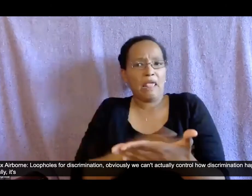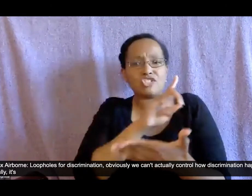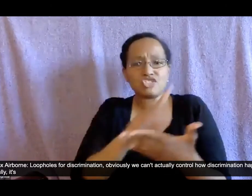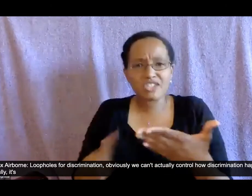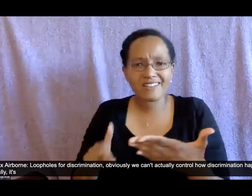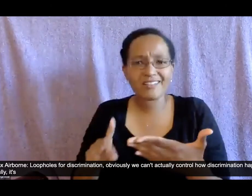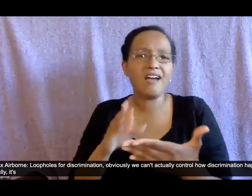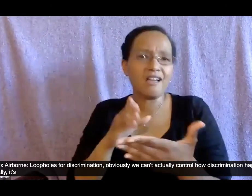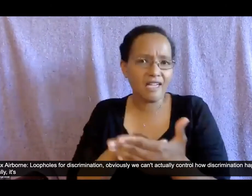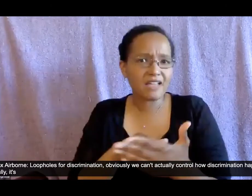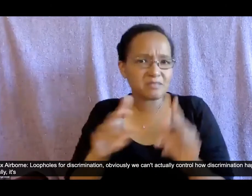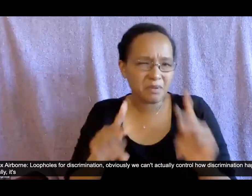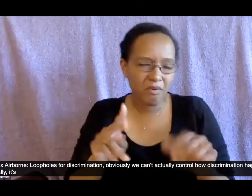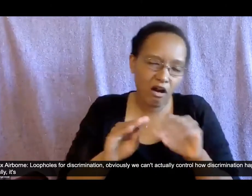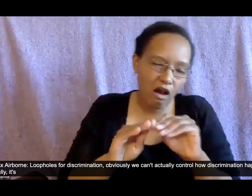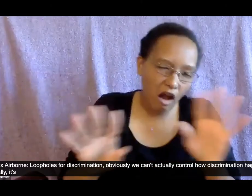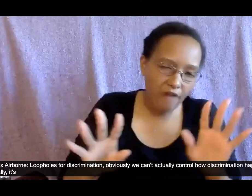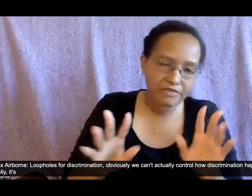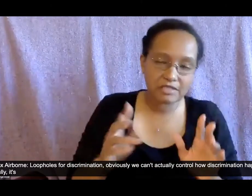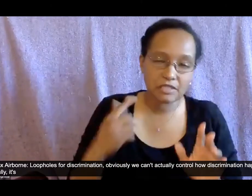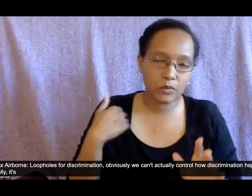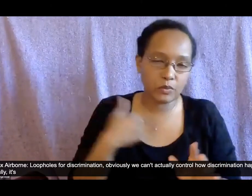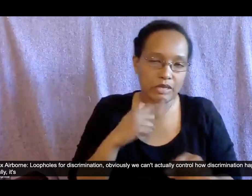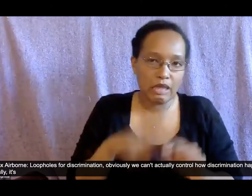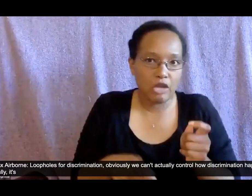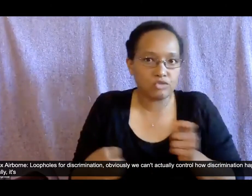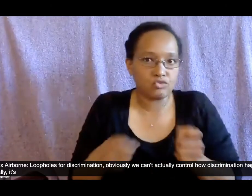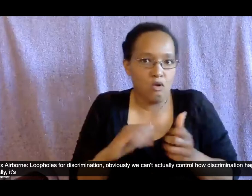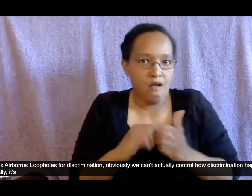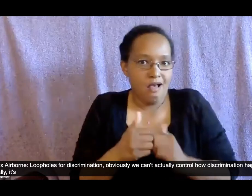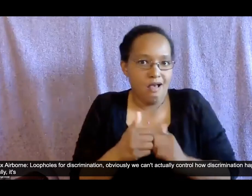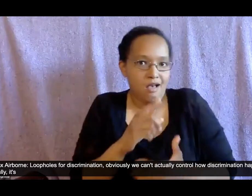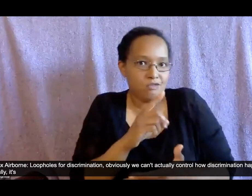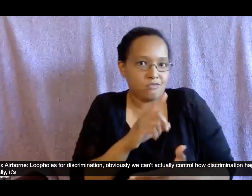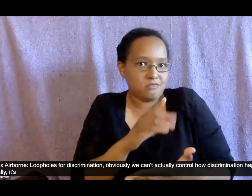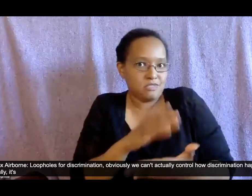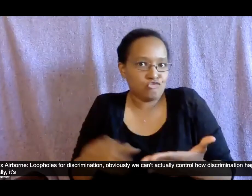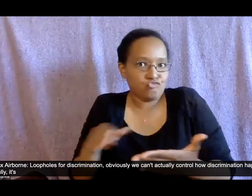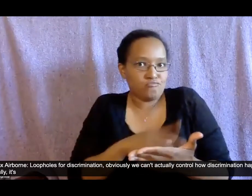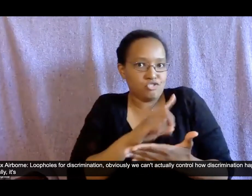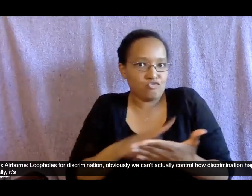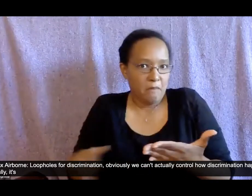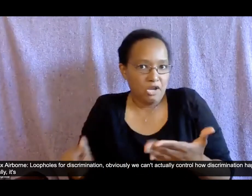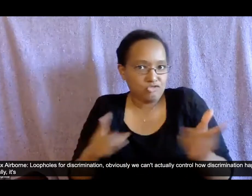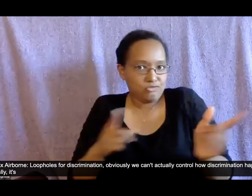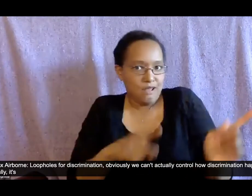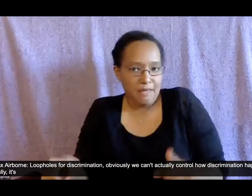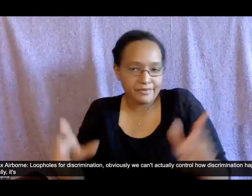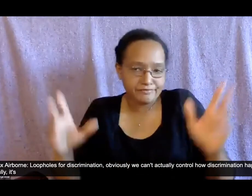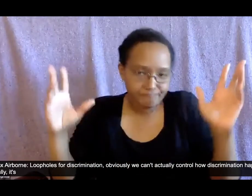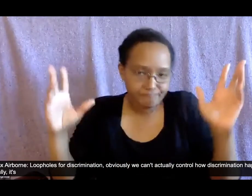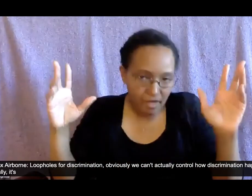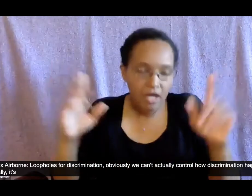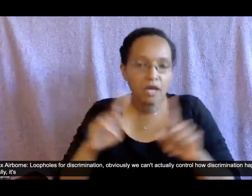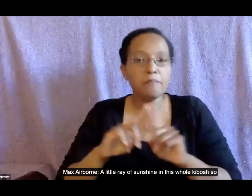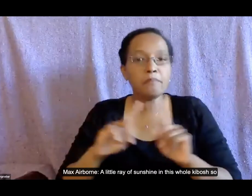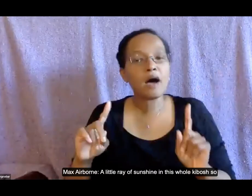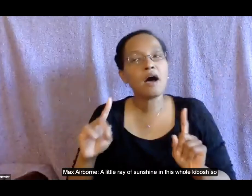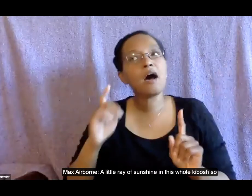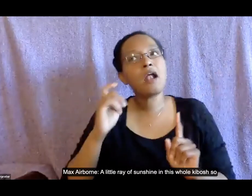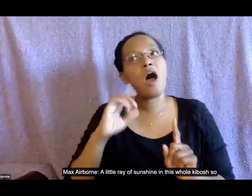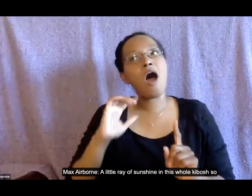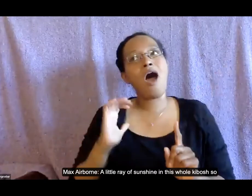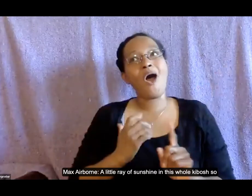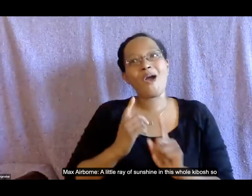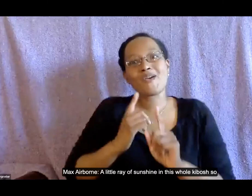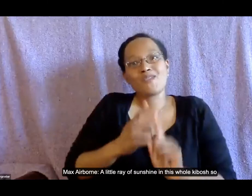actually control how discrimination happens but it it really it it's um a little ray of